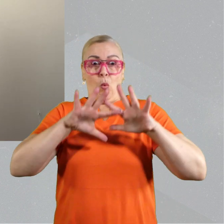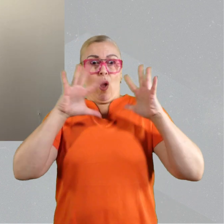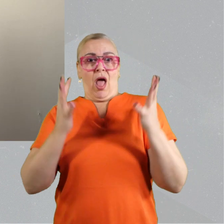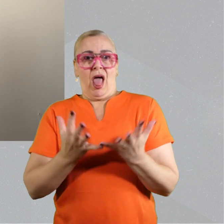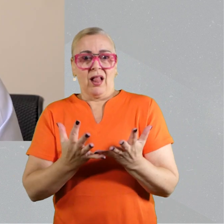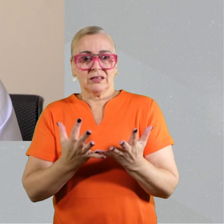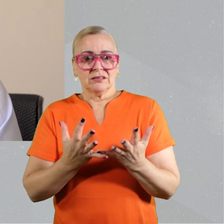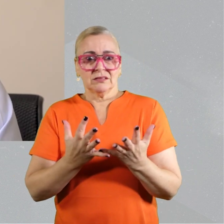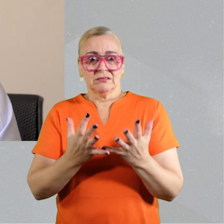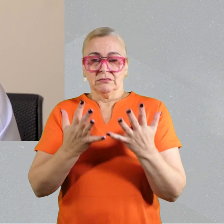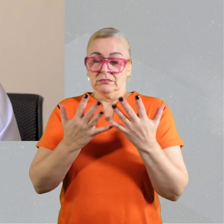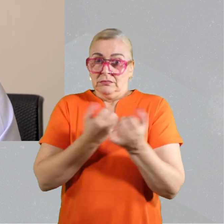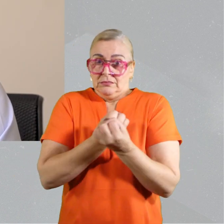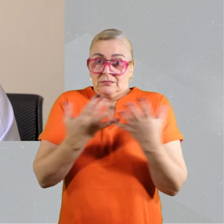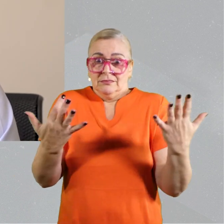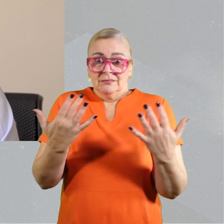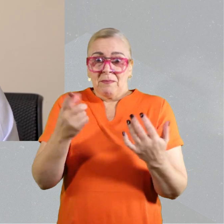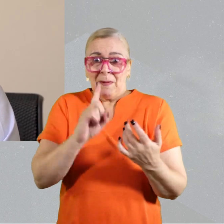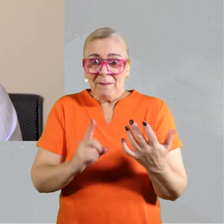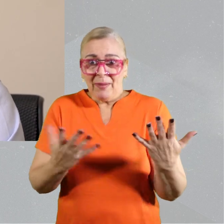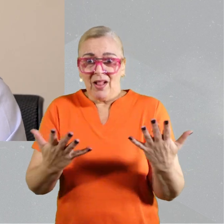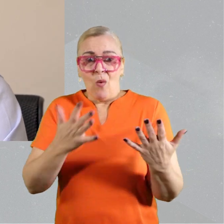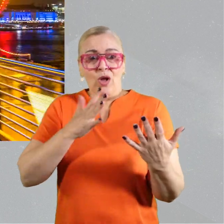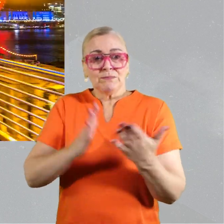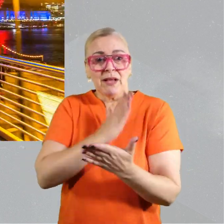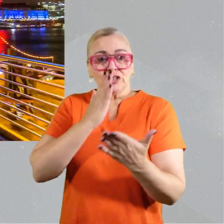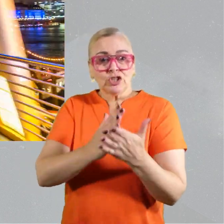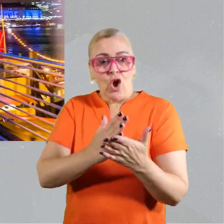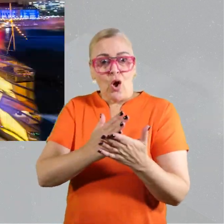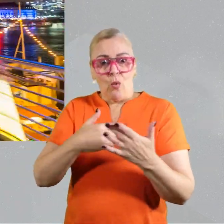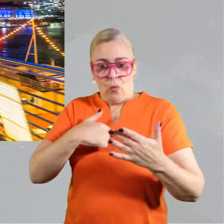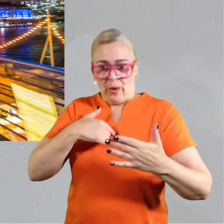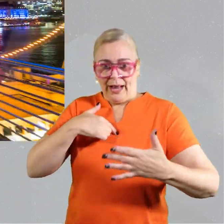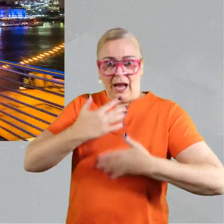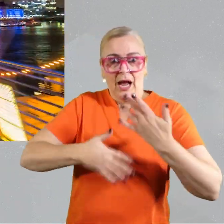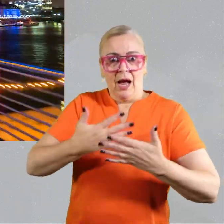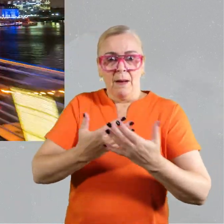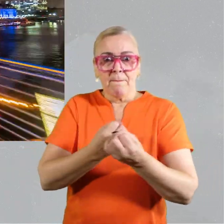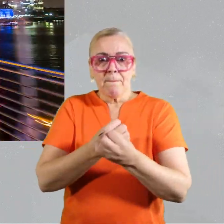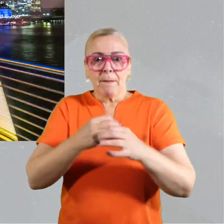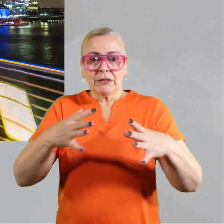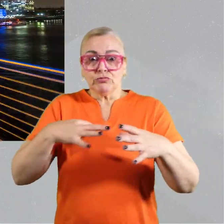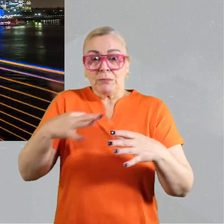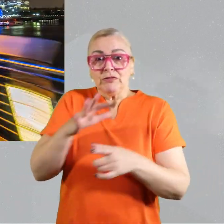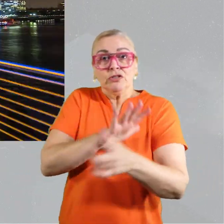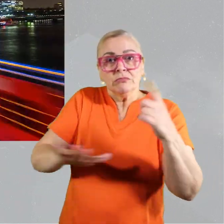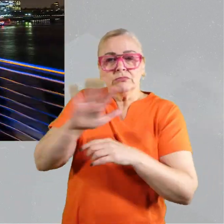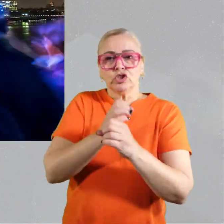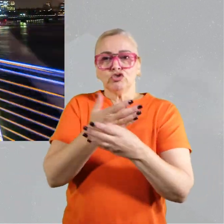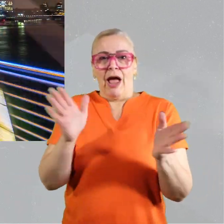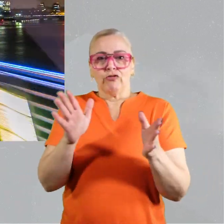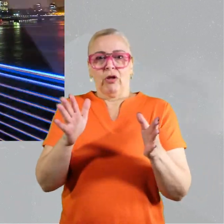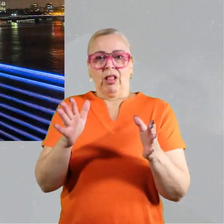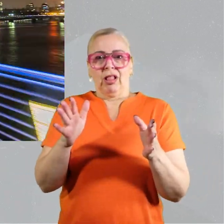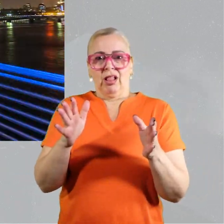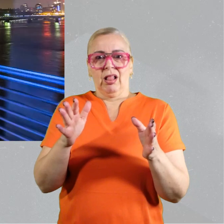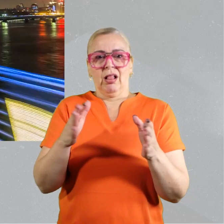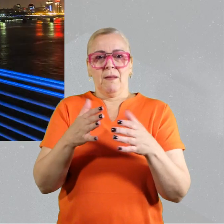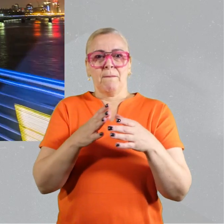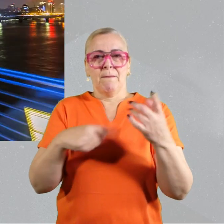world. That's an enormous number of people. But we also wanted to make sure that we enrolled a population that was representative of